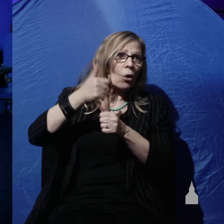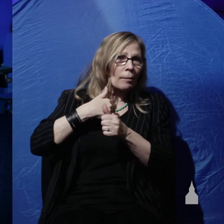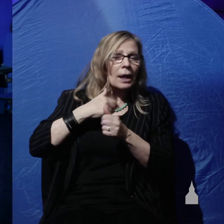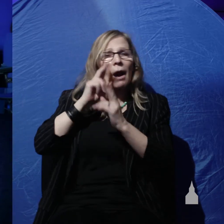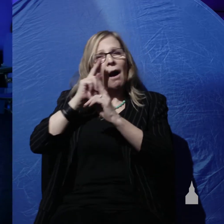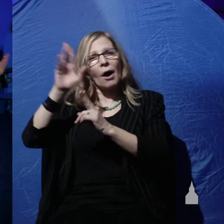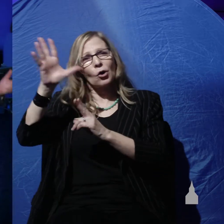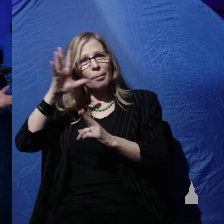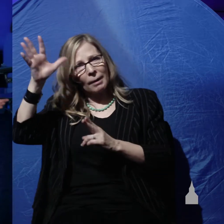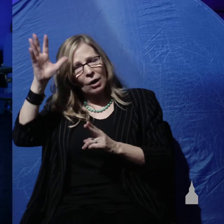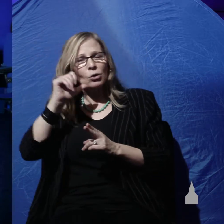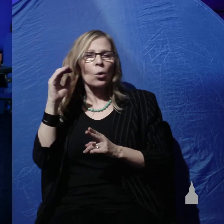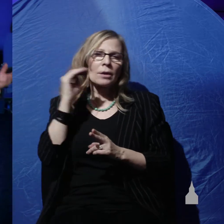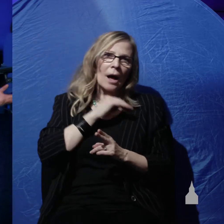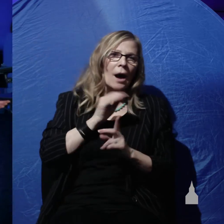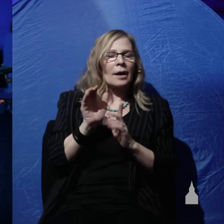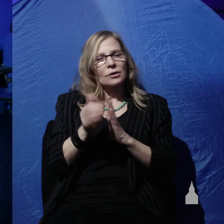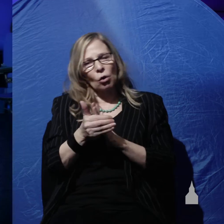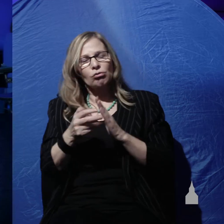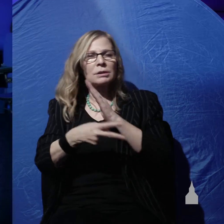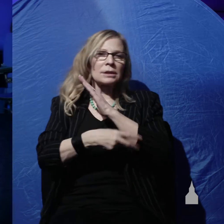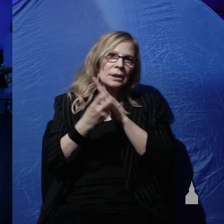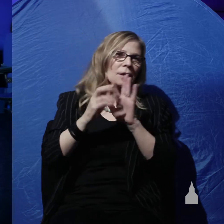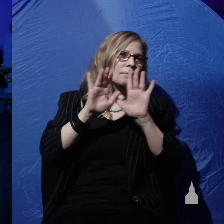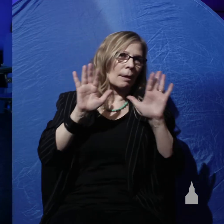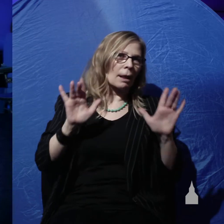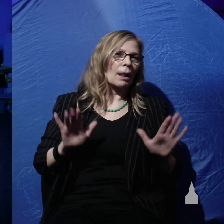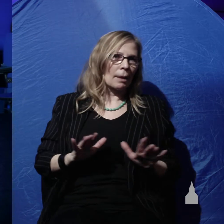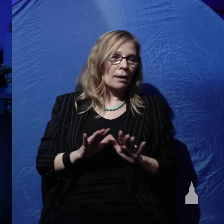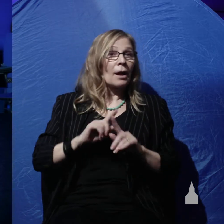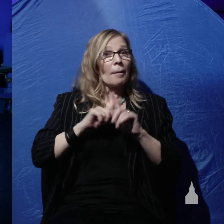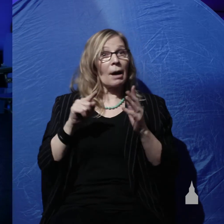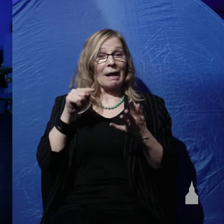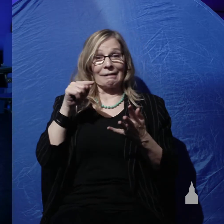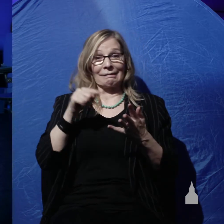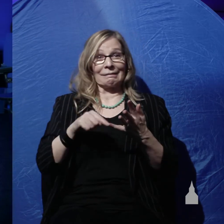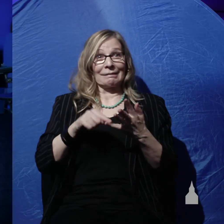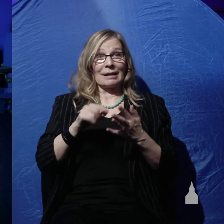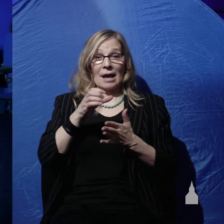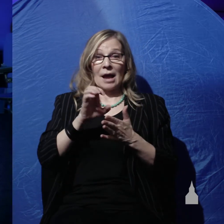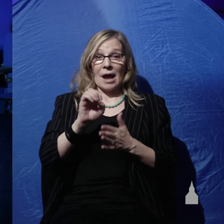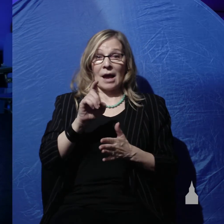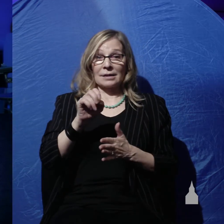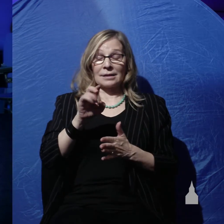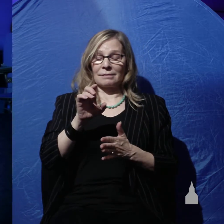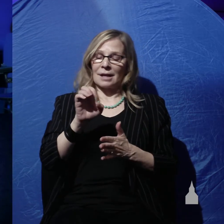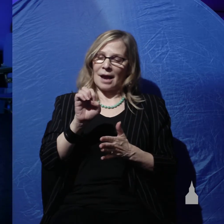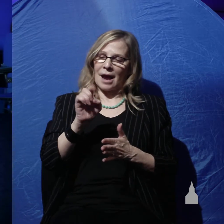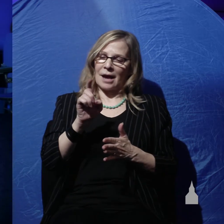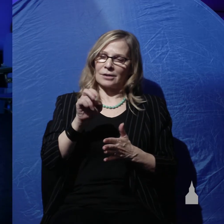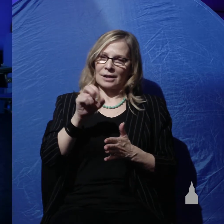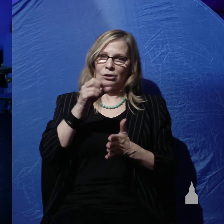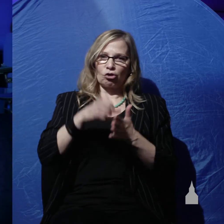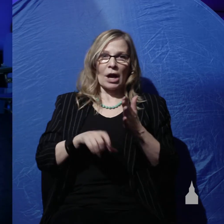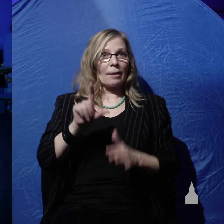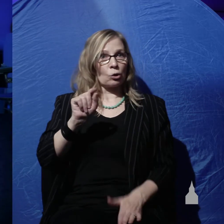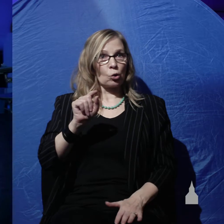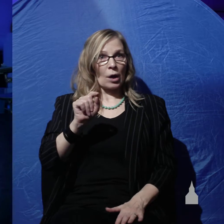Don't lie. Don't commit adultery. Don't steal. But they get to Exodus 20 and they either ignore it in verse 11 or they try to